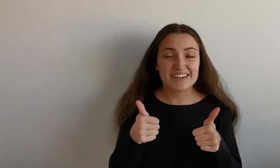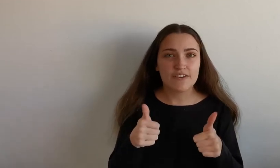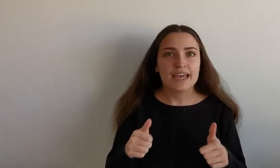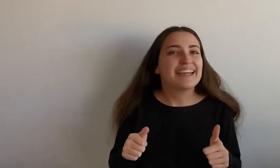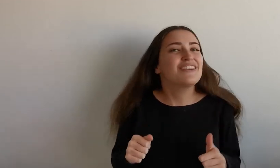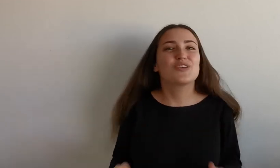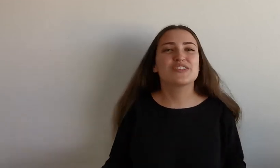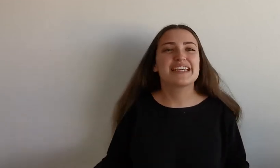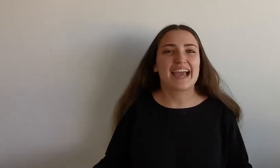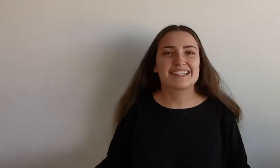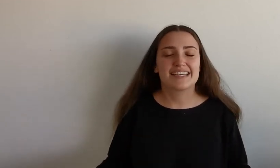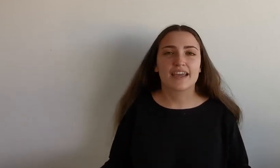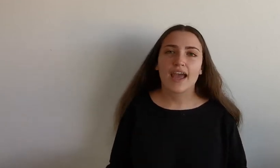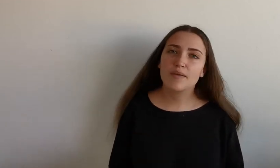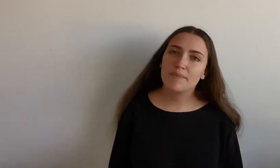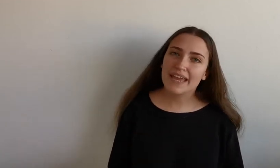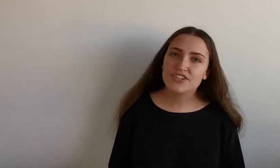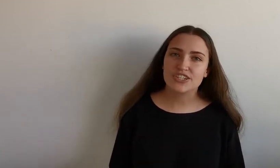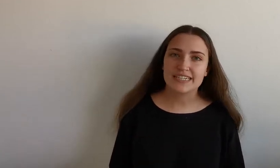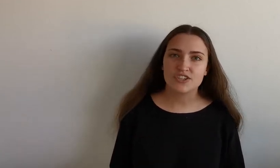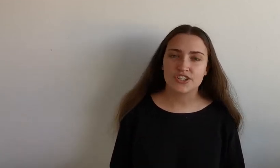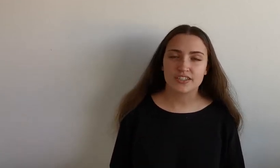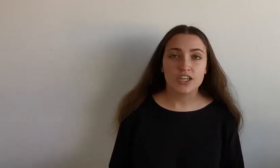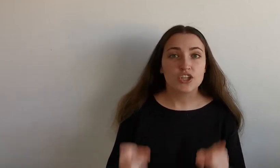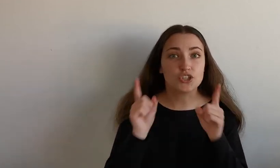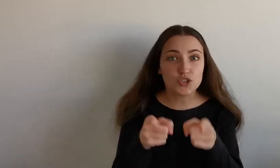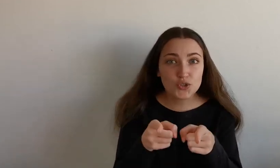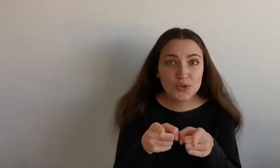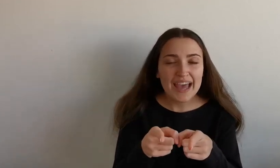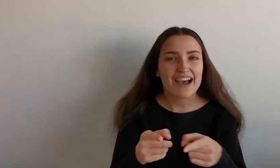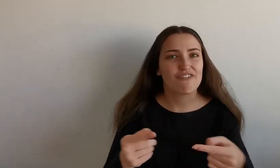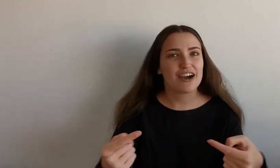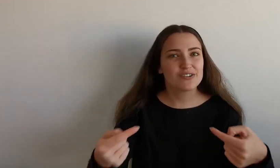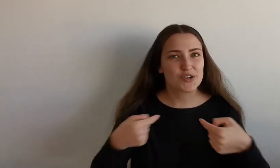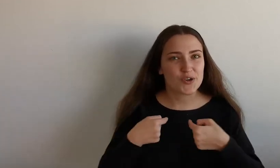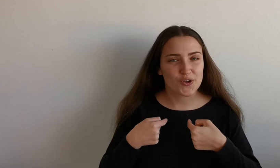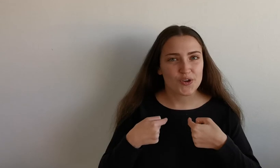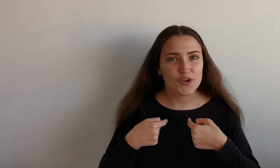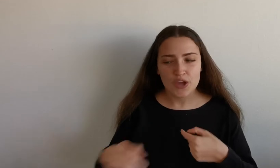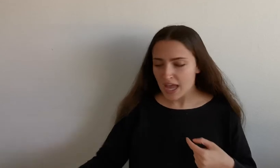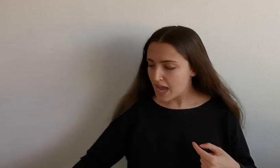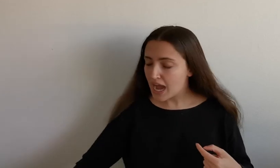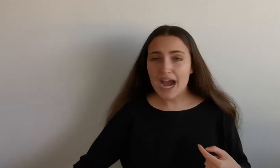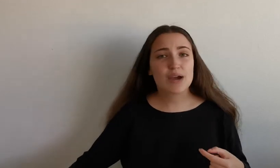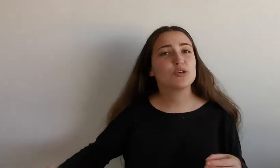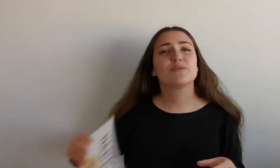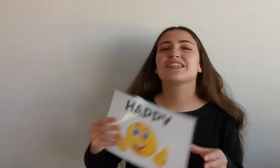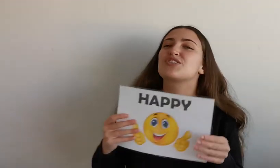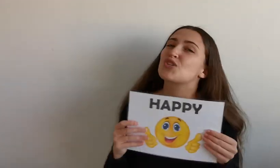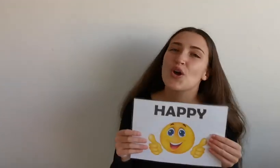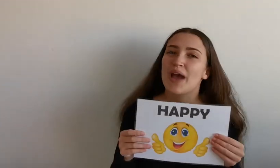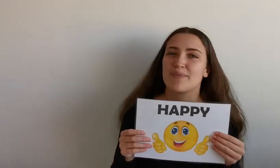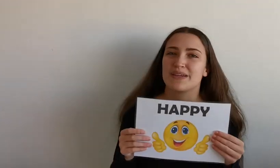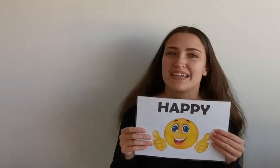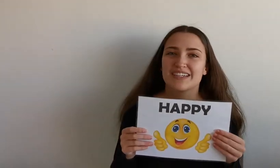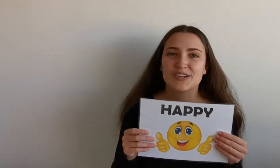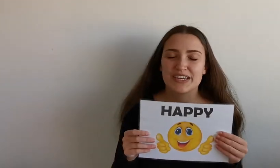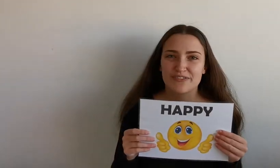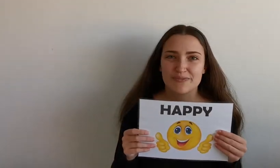enthusiastic and patient teacher, you have found her. I would be so happy to hear from